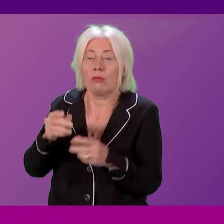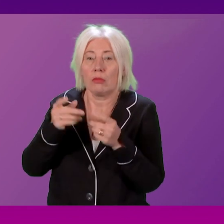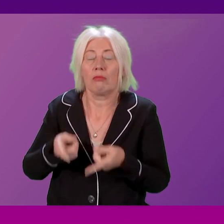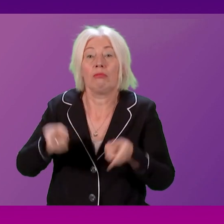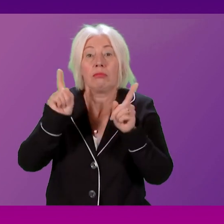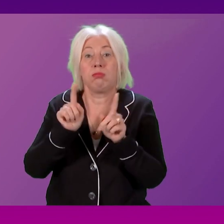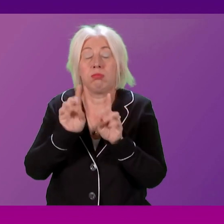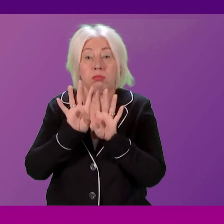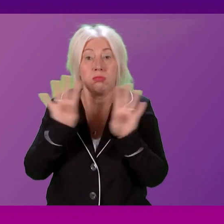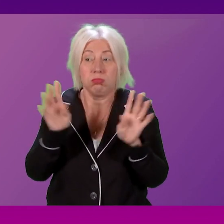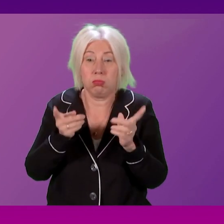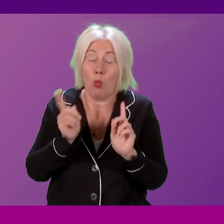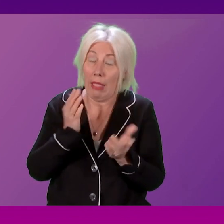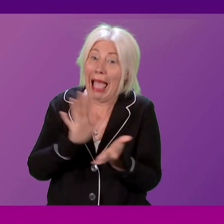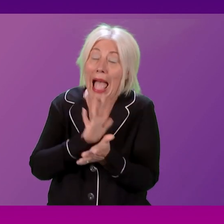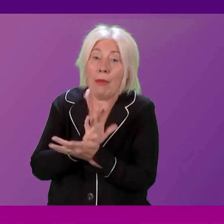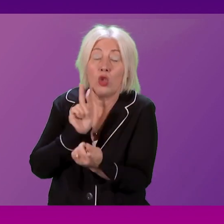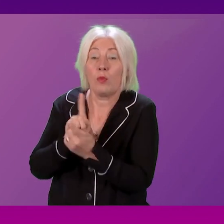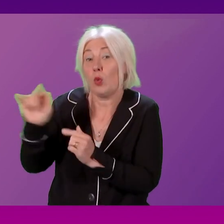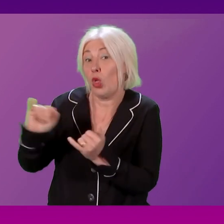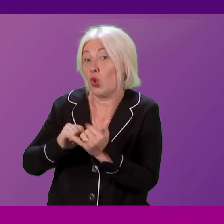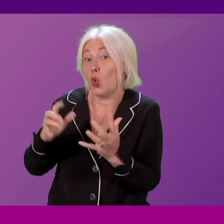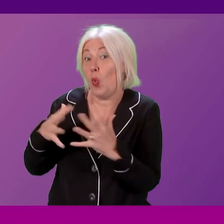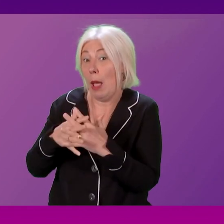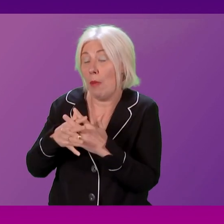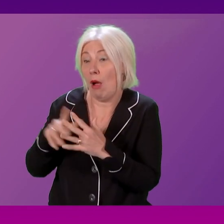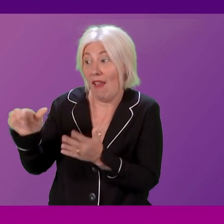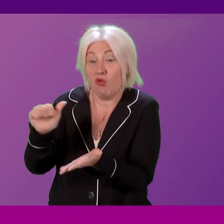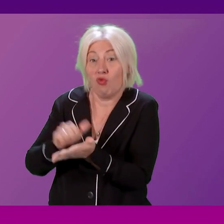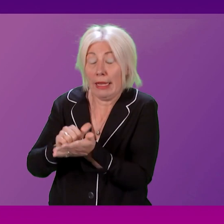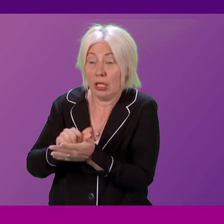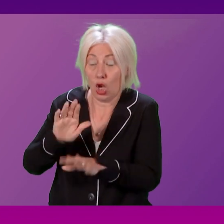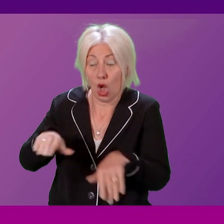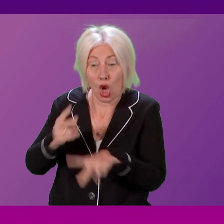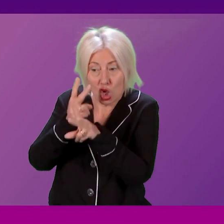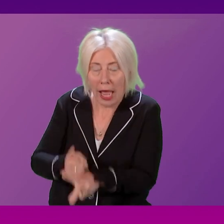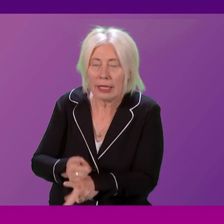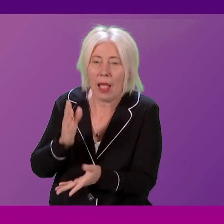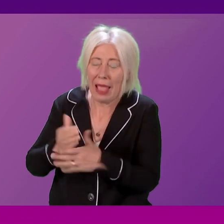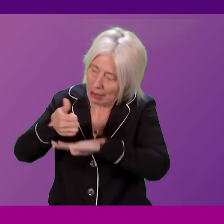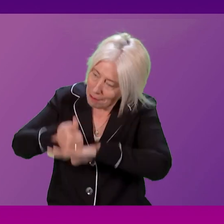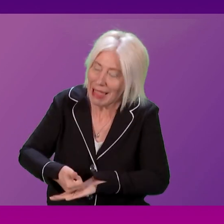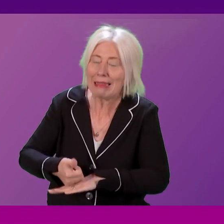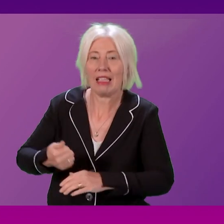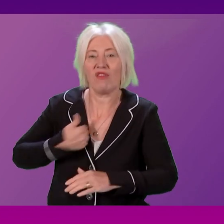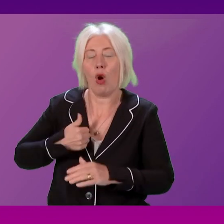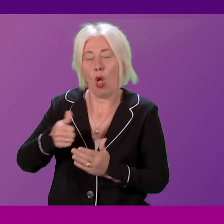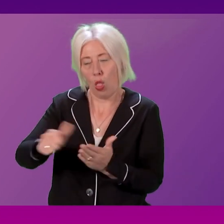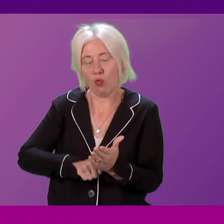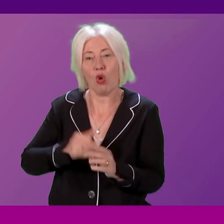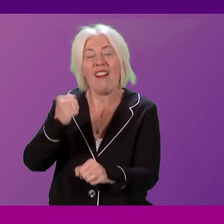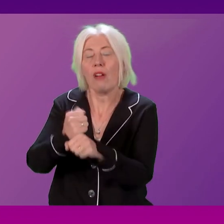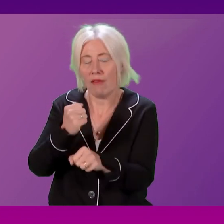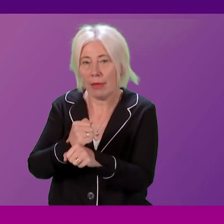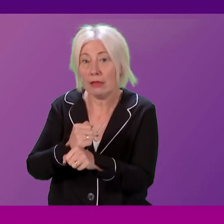would be more than happy to meet with Sue Webber. Sue Webber is right. Childcare was a cornerstone, not just of my programme for government, but has been a